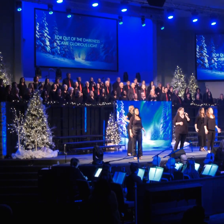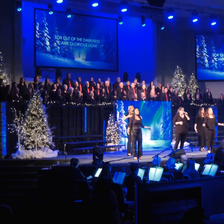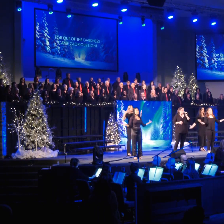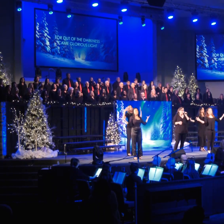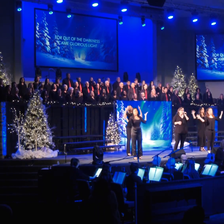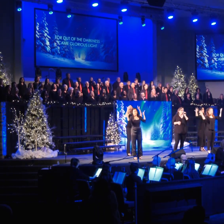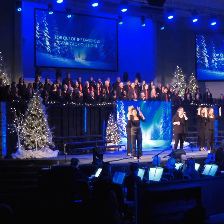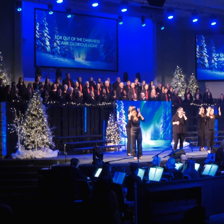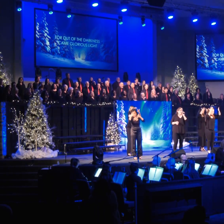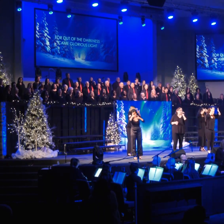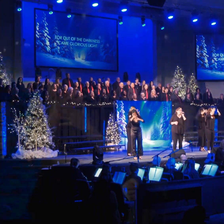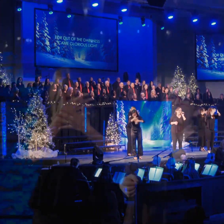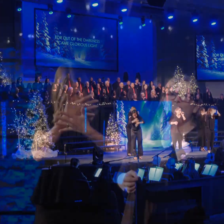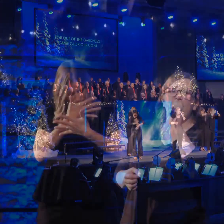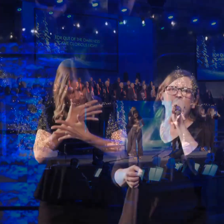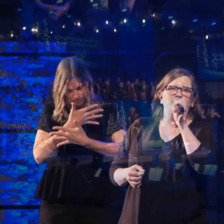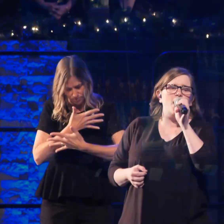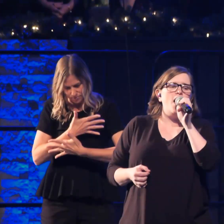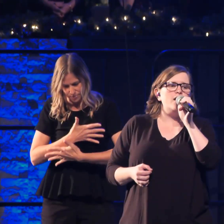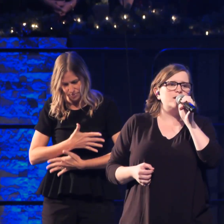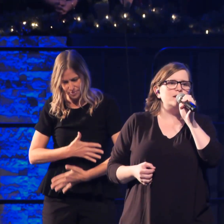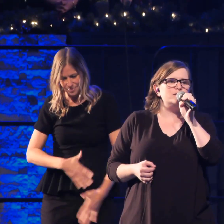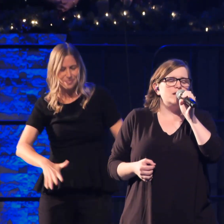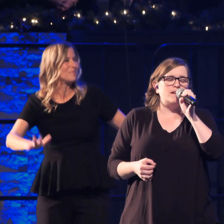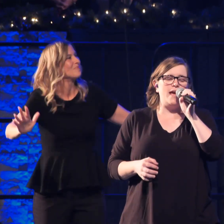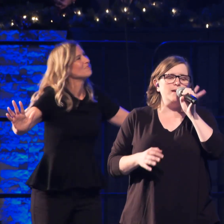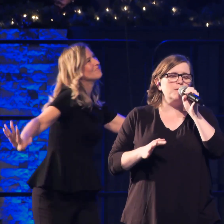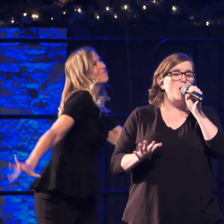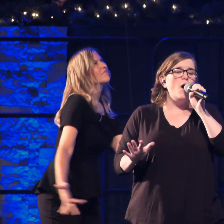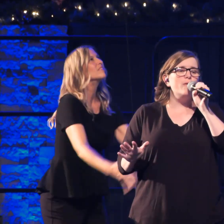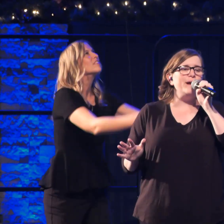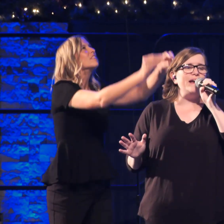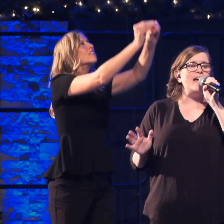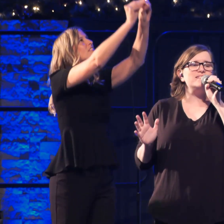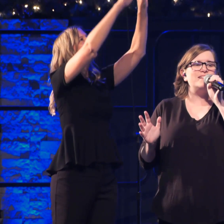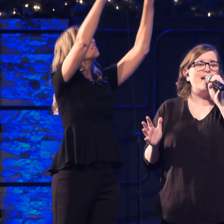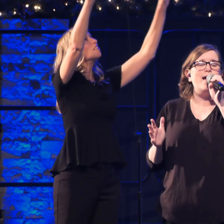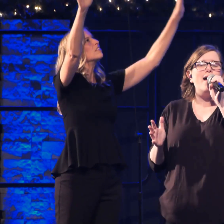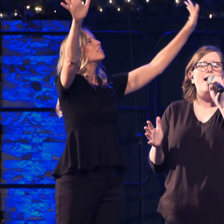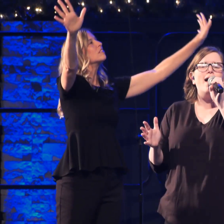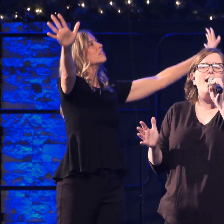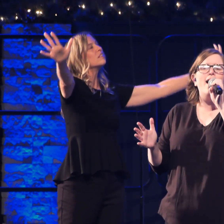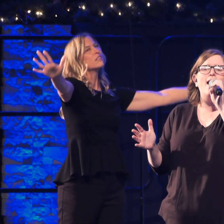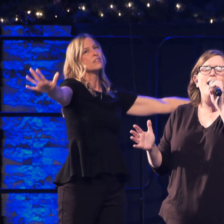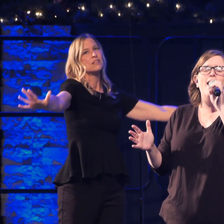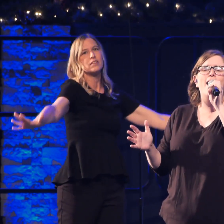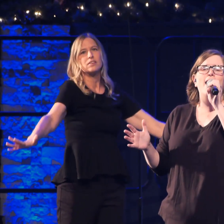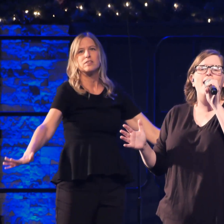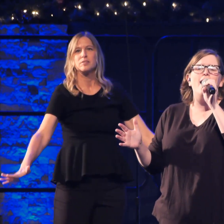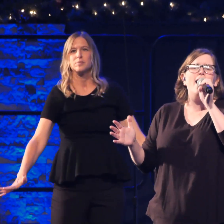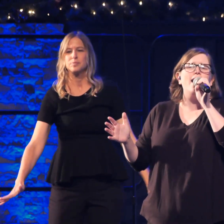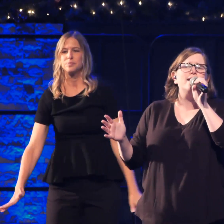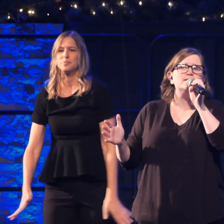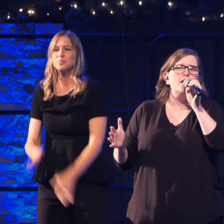For out of the darkness Came glorious light